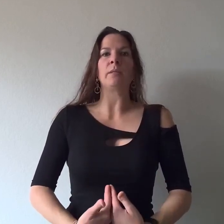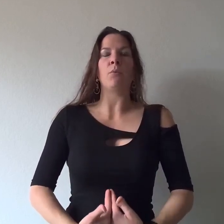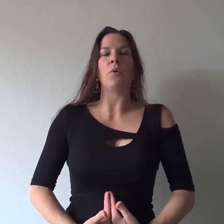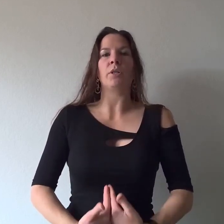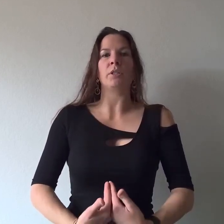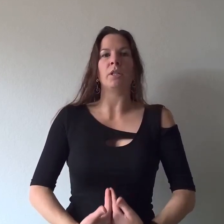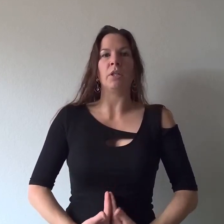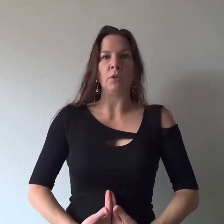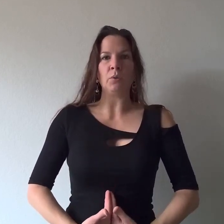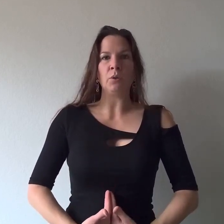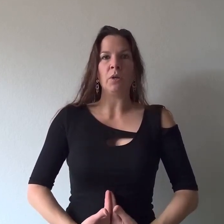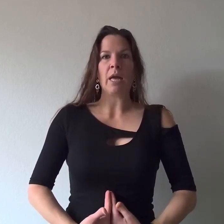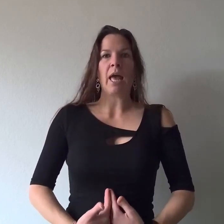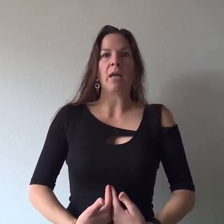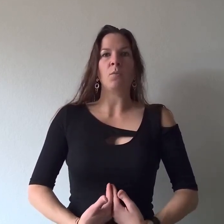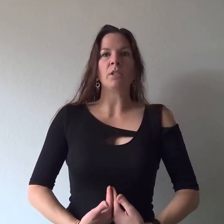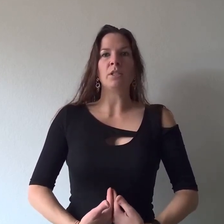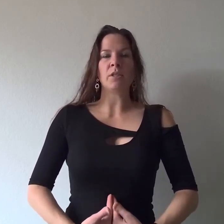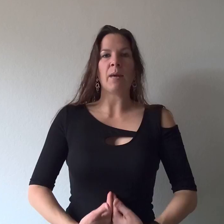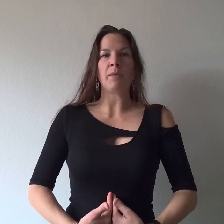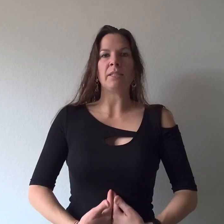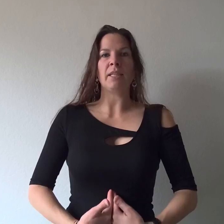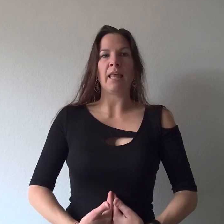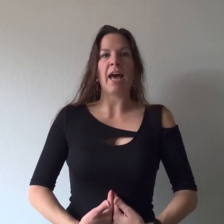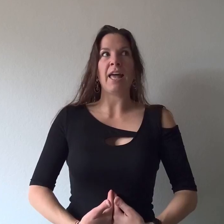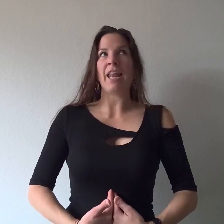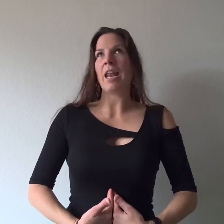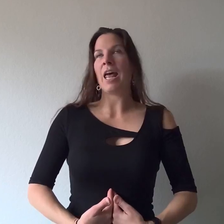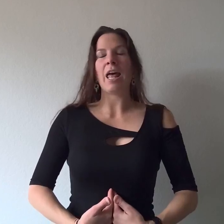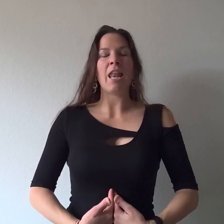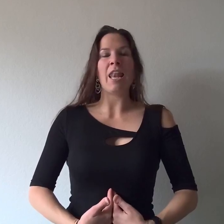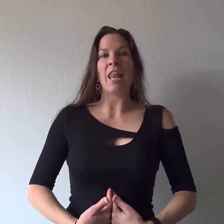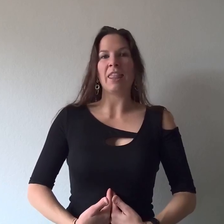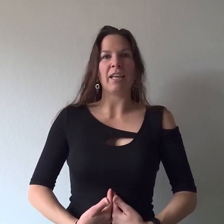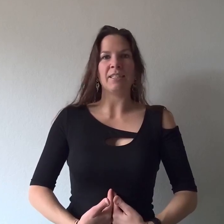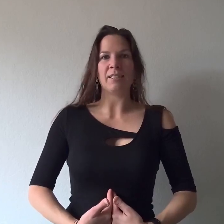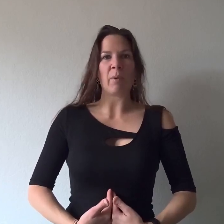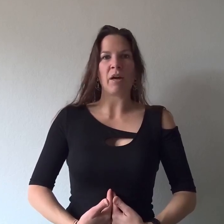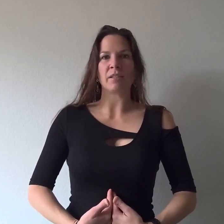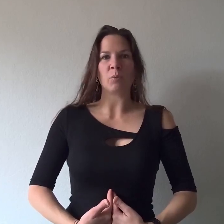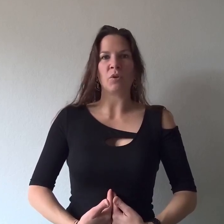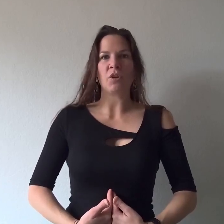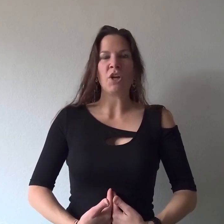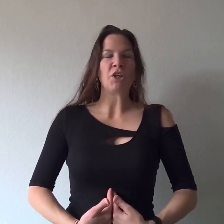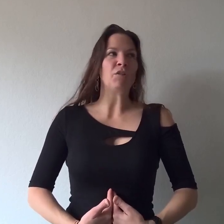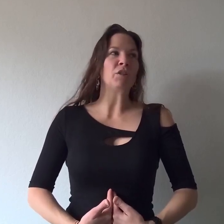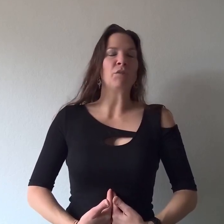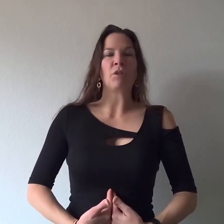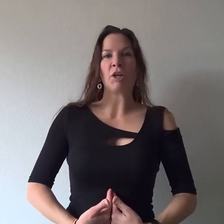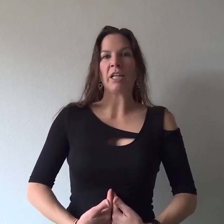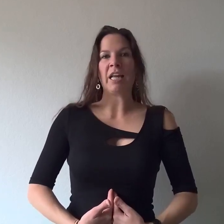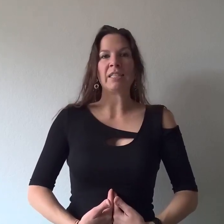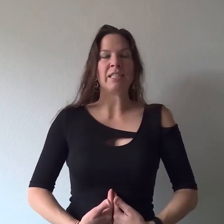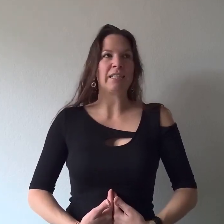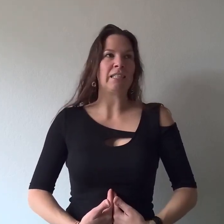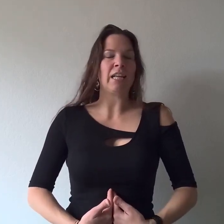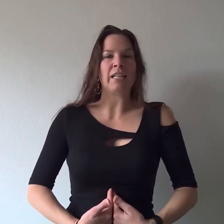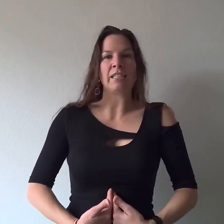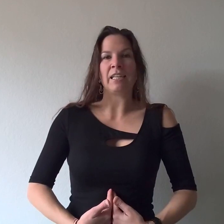important to you and once you tap into that nothing is impossible you can do 30 days, 60 days, a